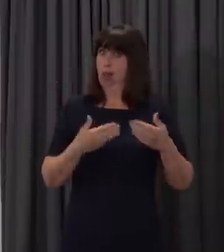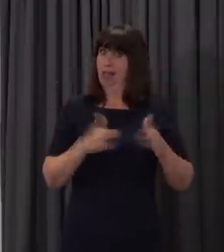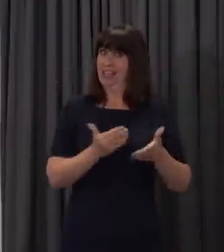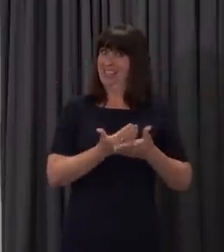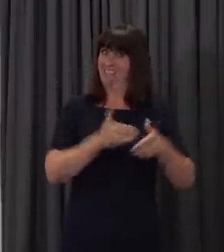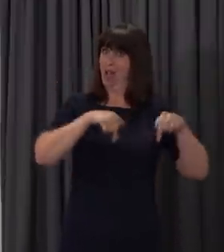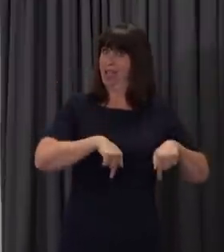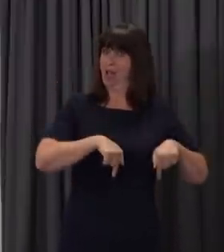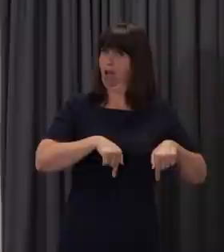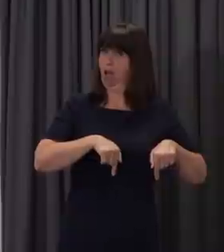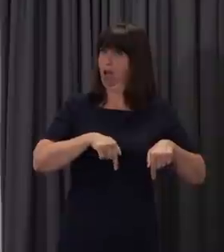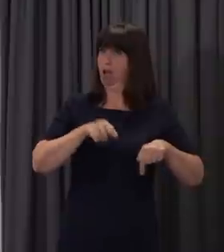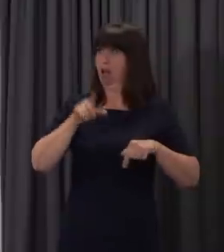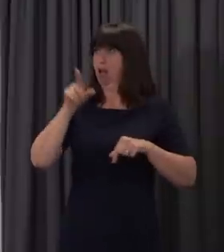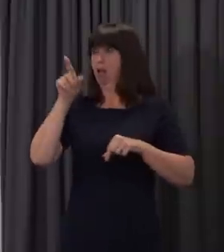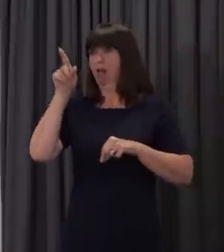in Scotland, but not in England?